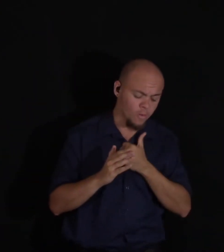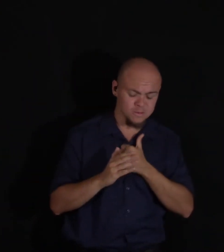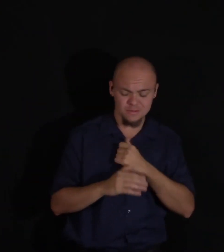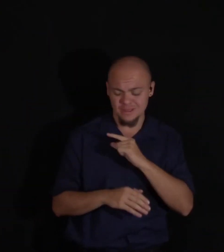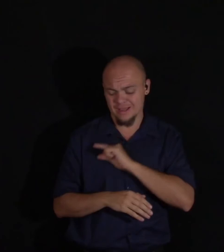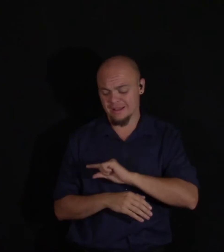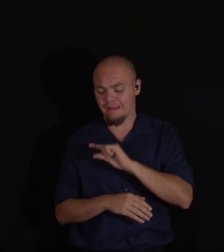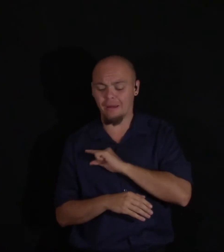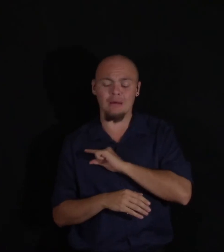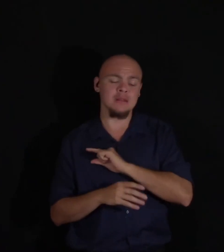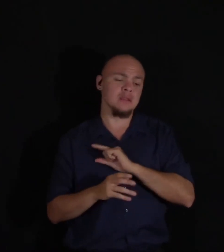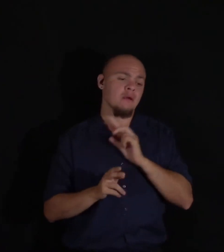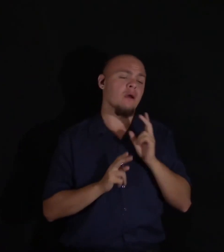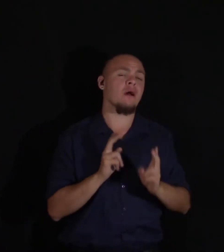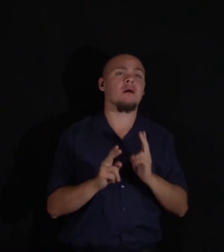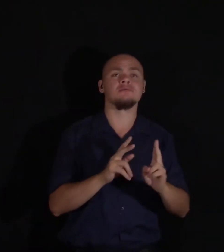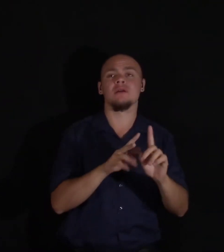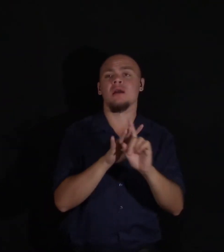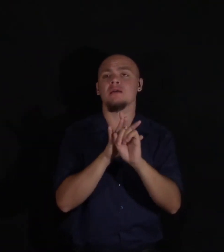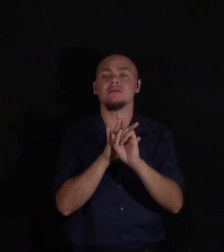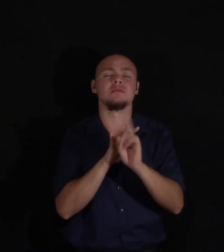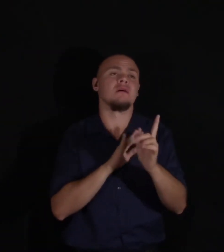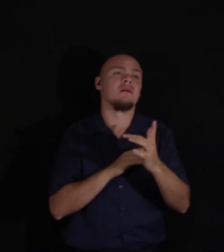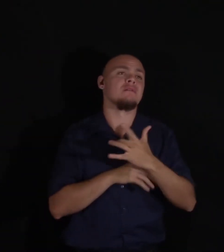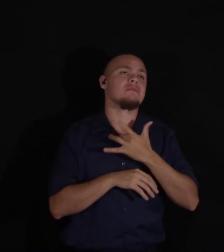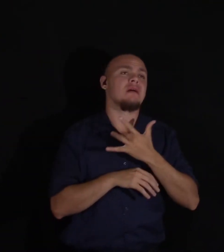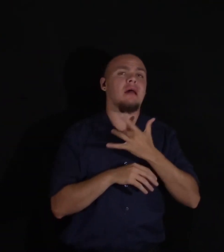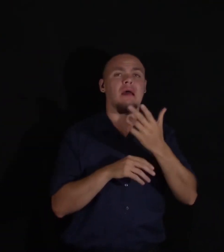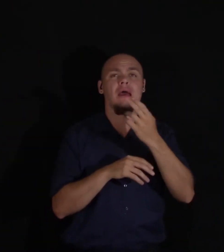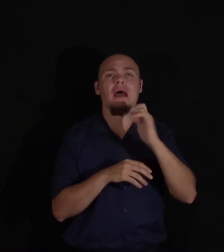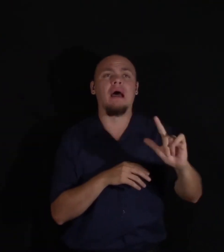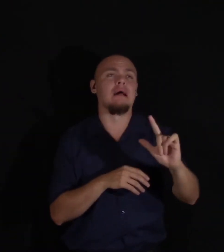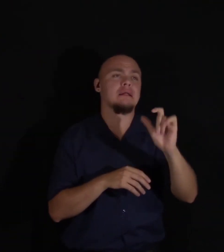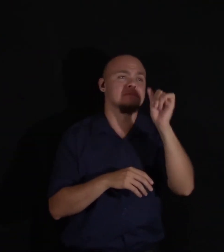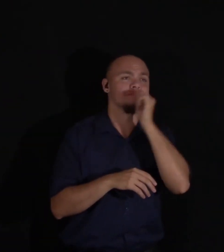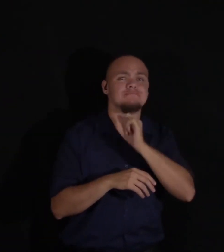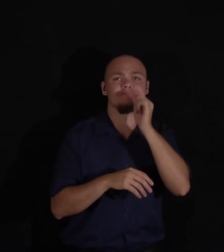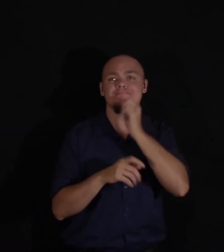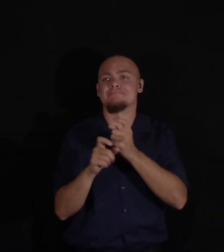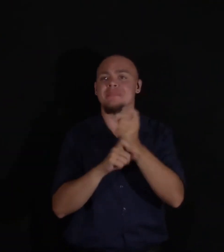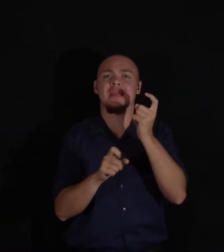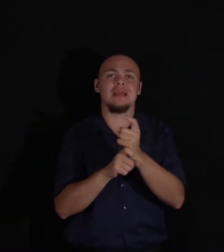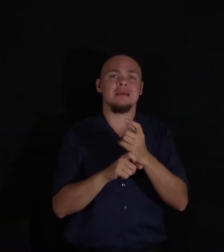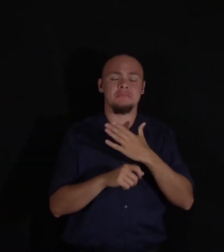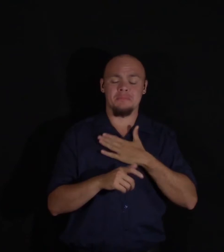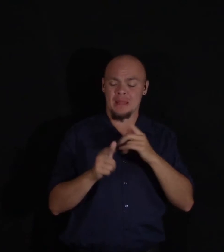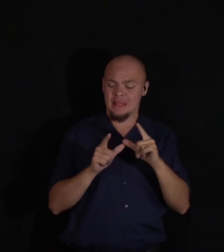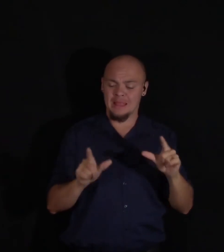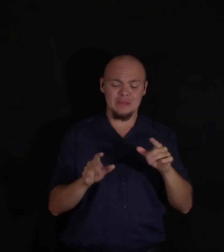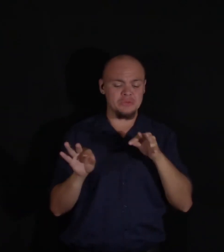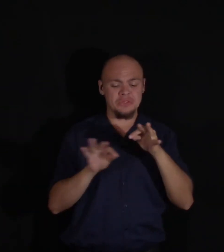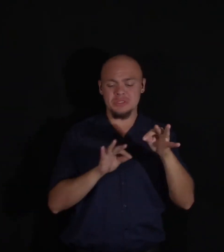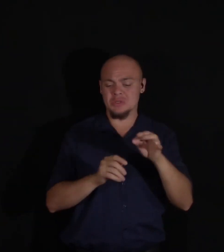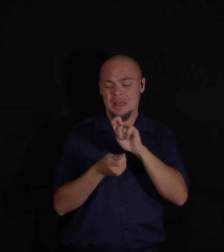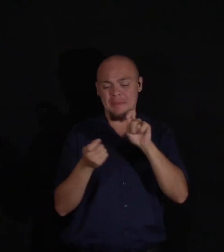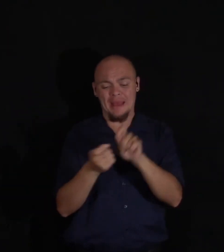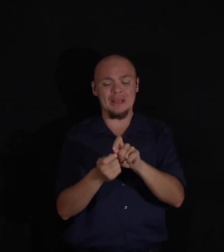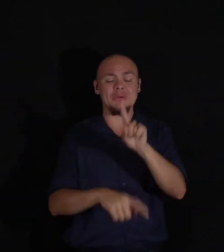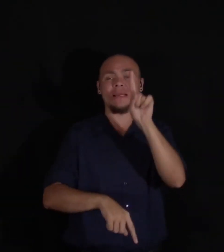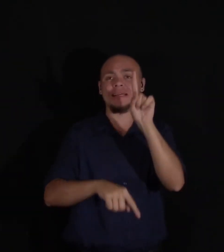away to a hell of intense tortures such as no language can describe. This state of